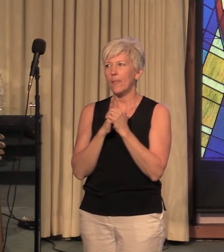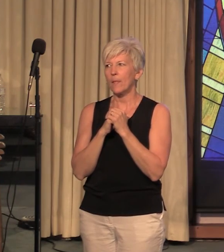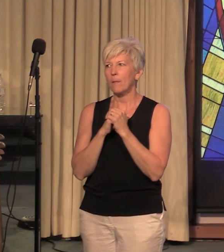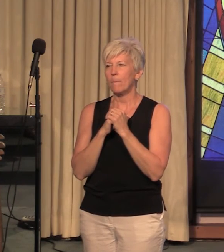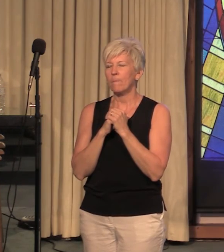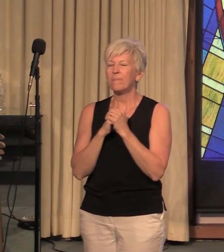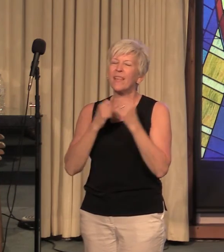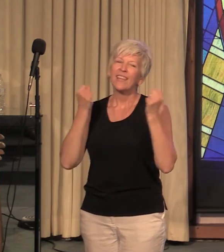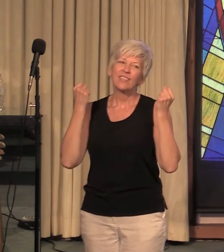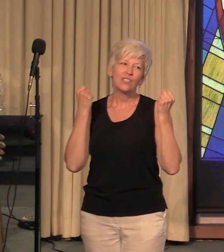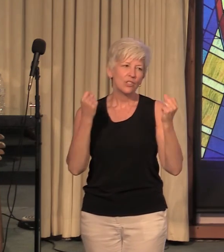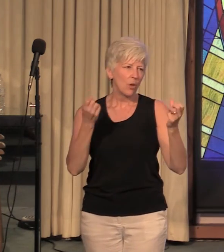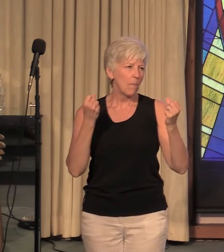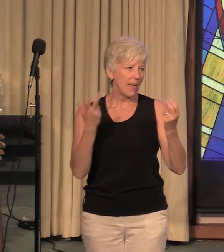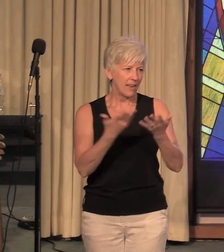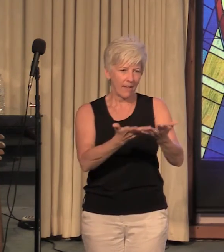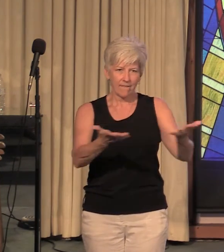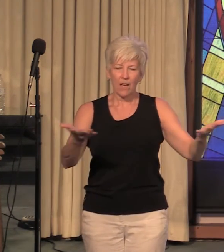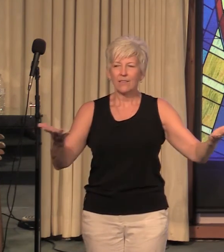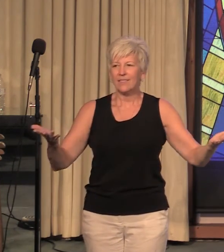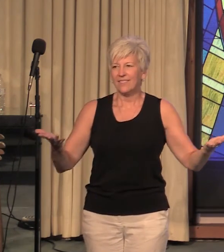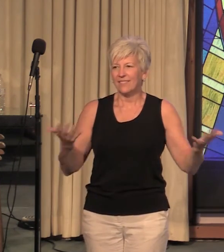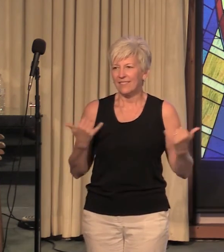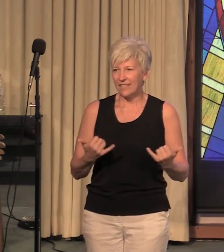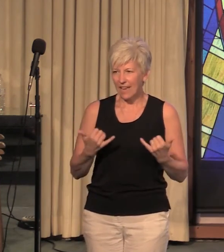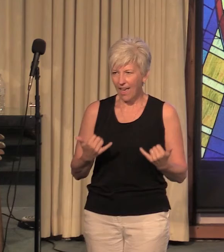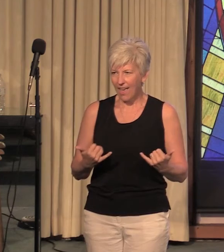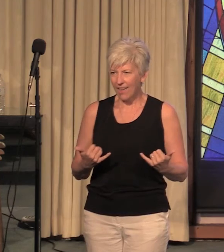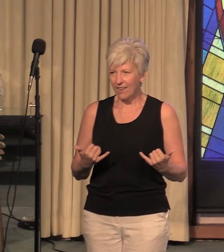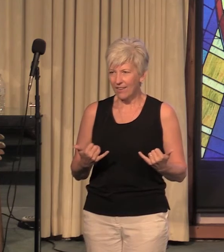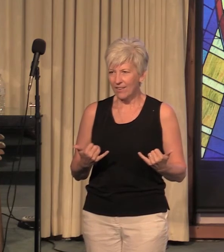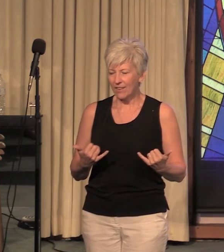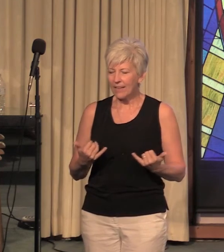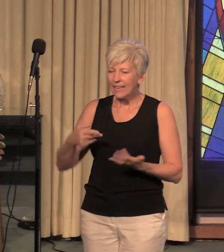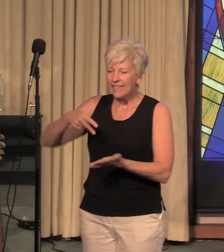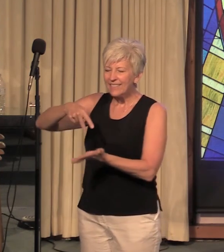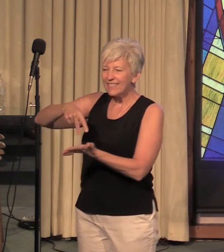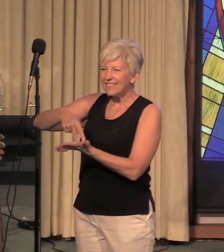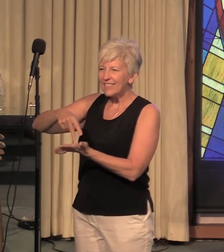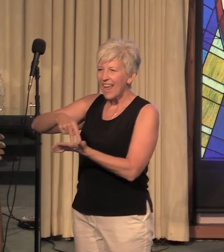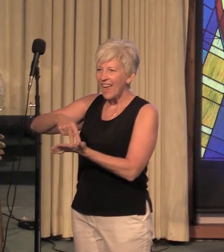so many of us today stand upon the desert